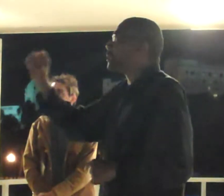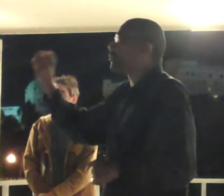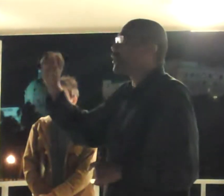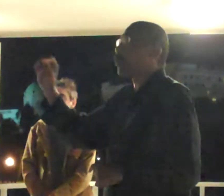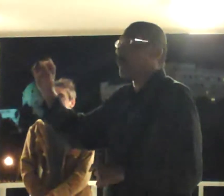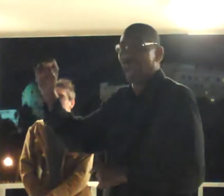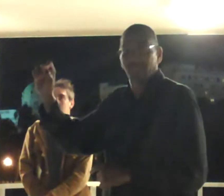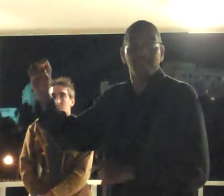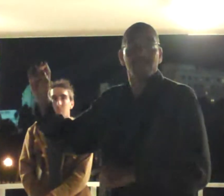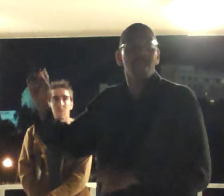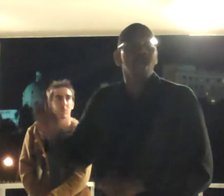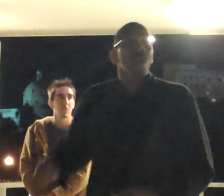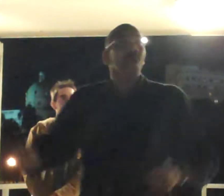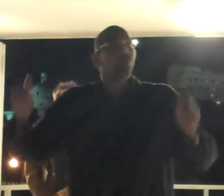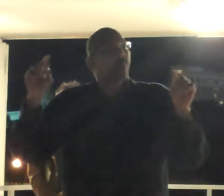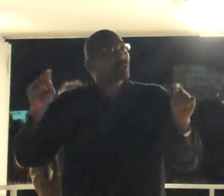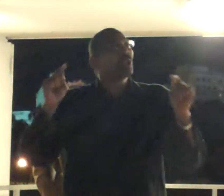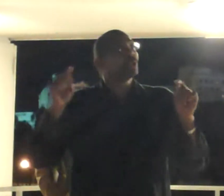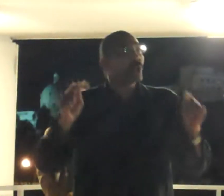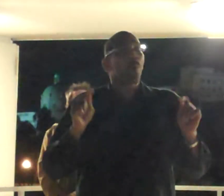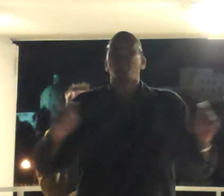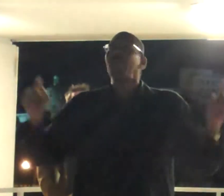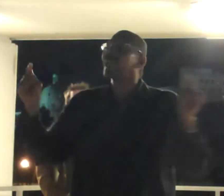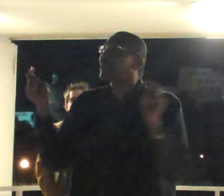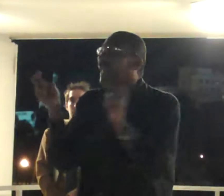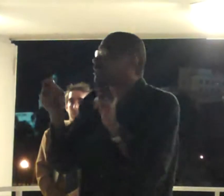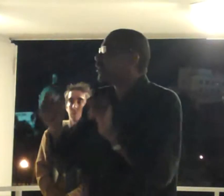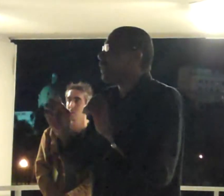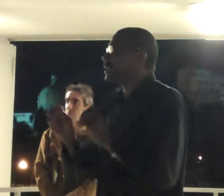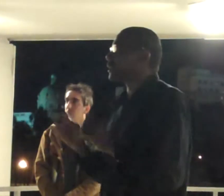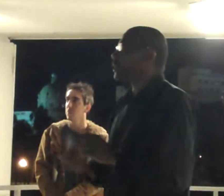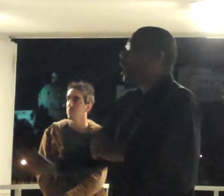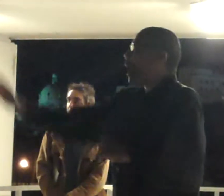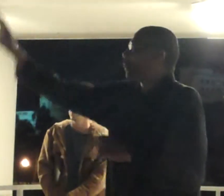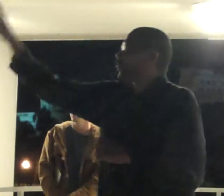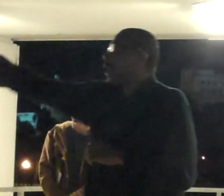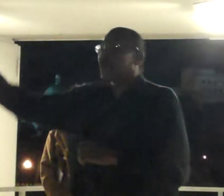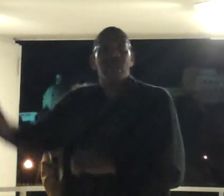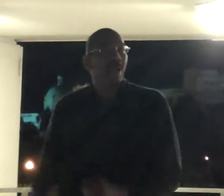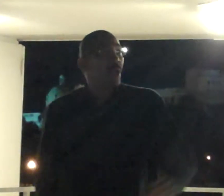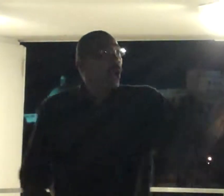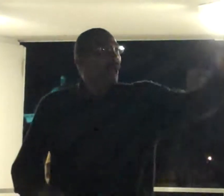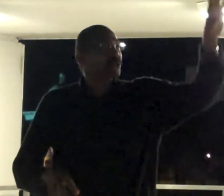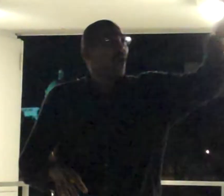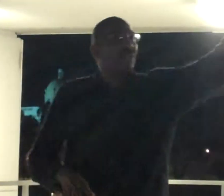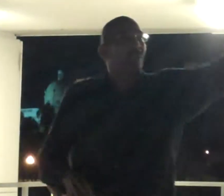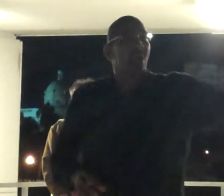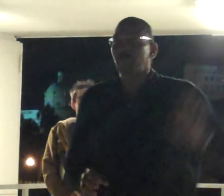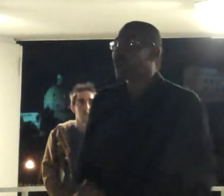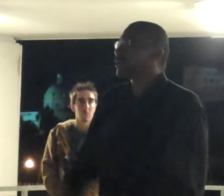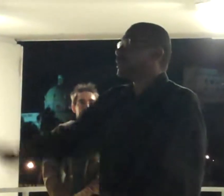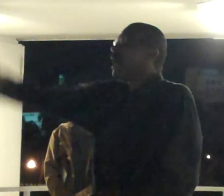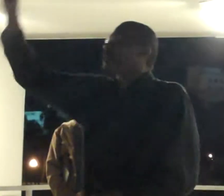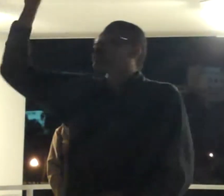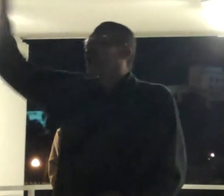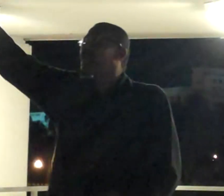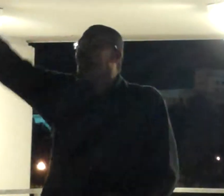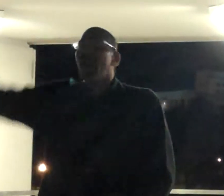individual basis. It is what you do on a collective basis. A thought here, a thought from this person, a thought from that